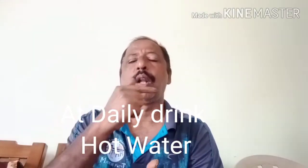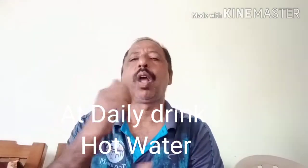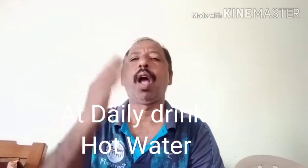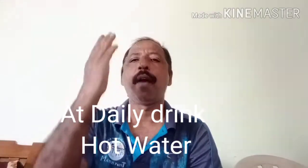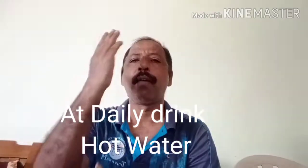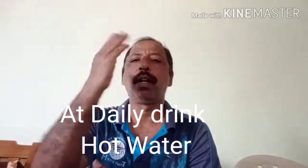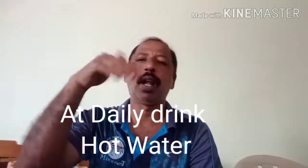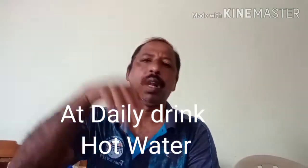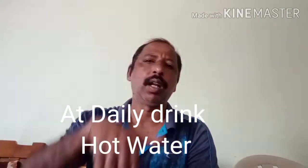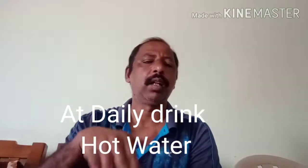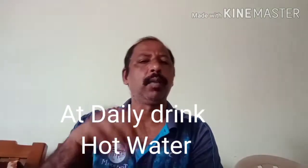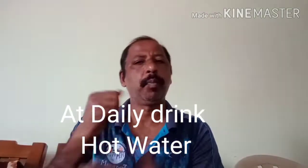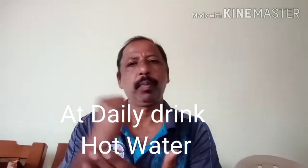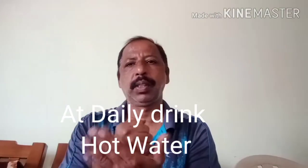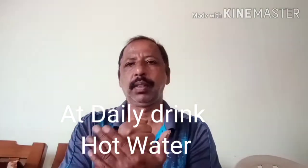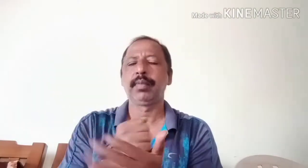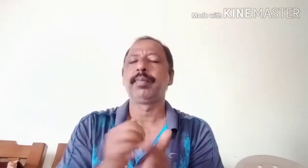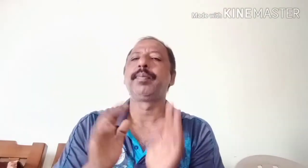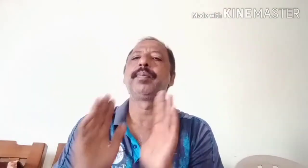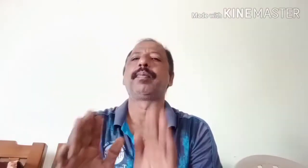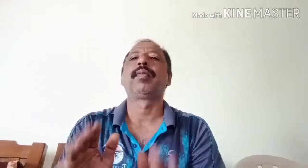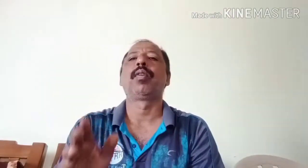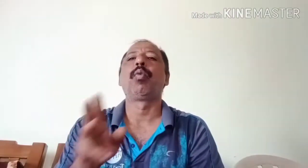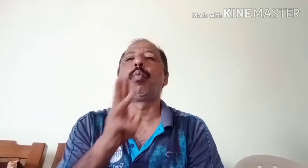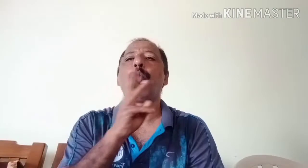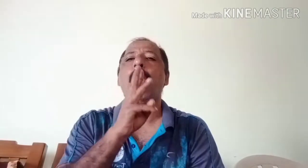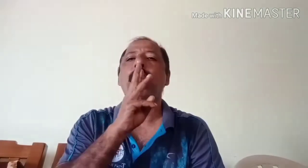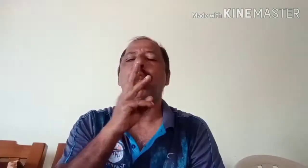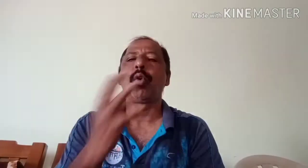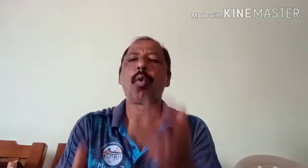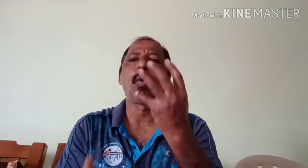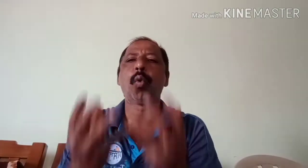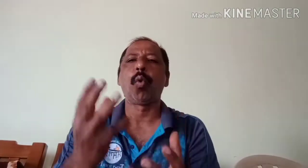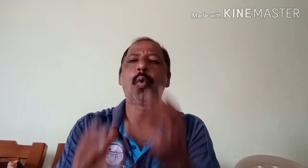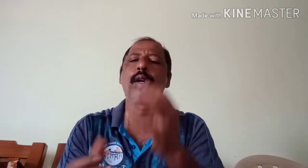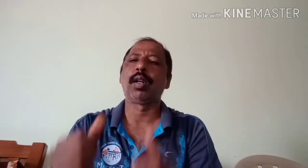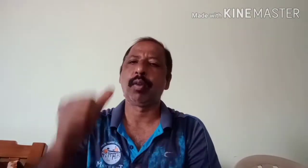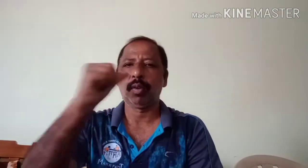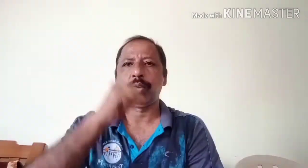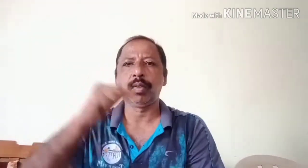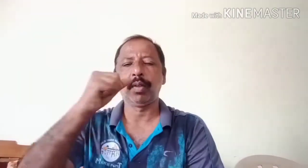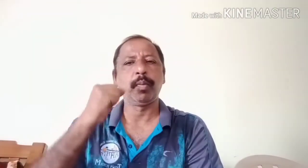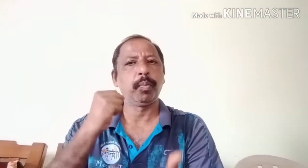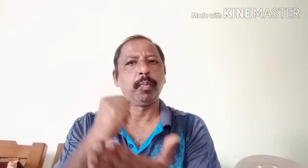the choice is the lawyers of Sachin Park. Isn't that a bad thing to say? mean, you know, people can choose their lawyers?